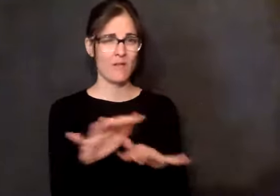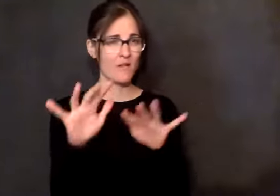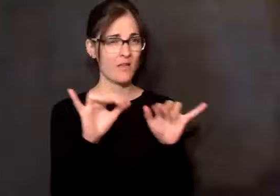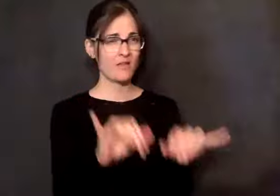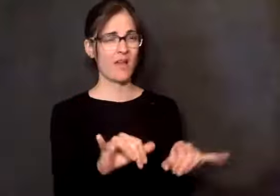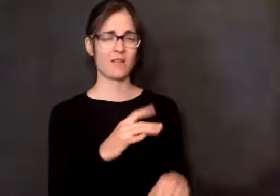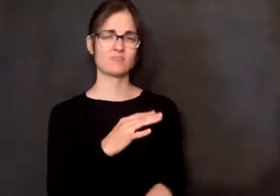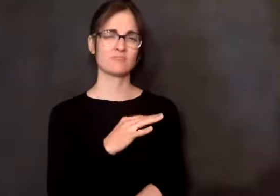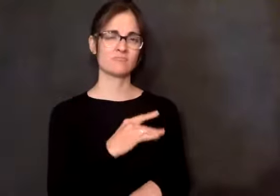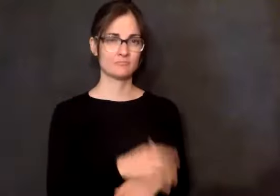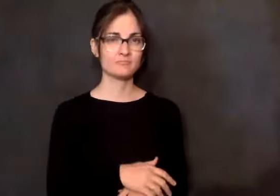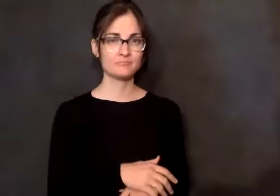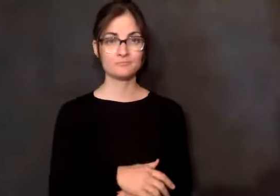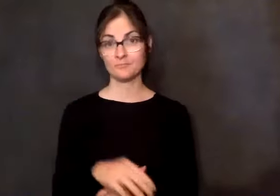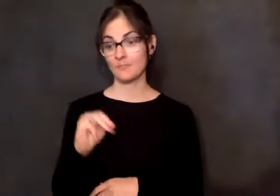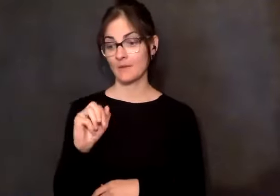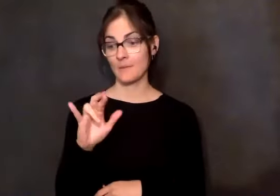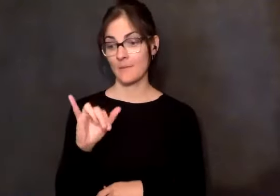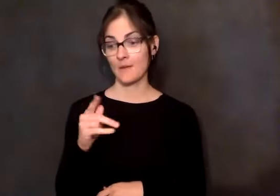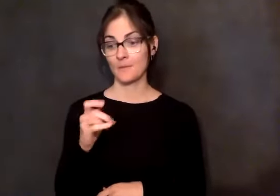In four letters, it's R-I-C-K.